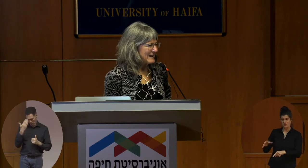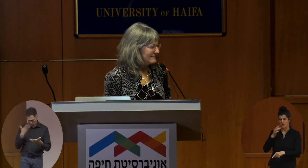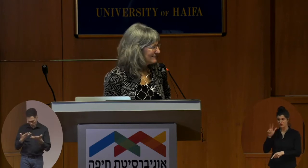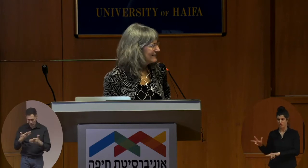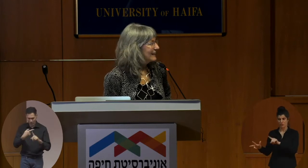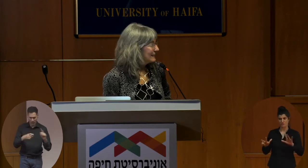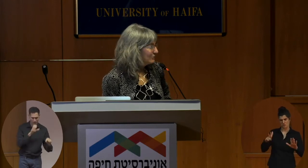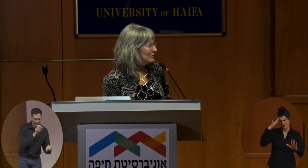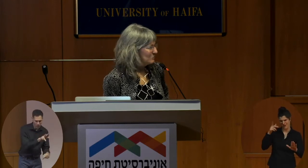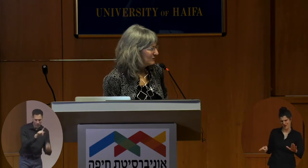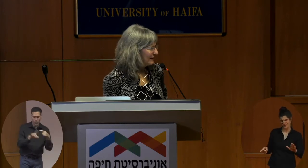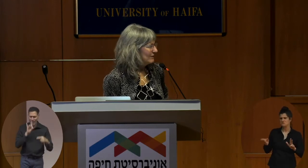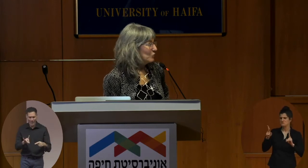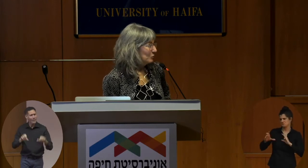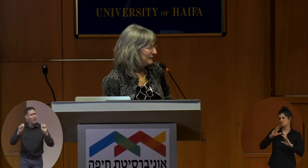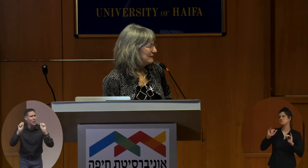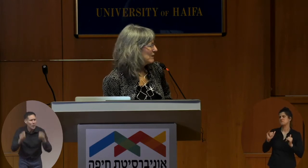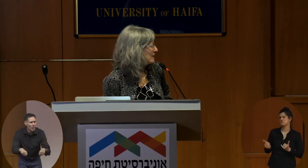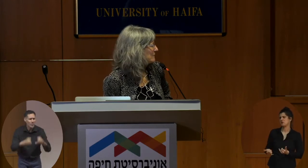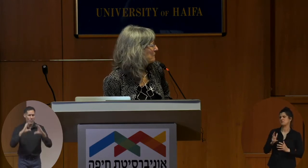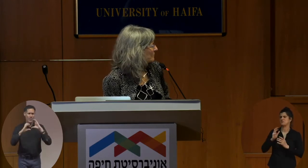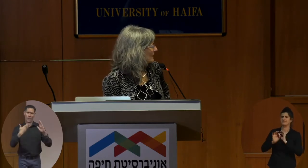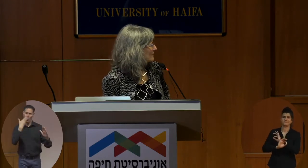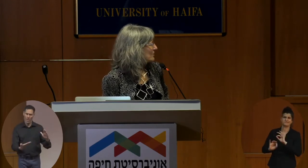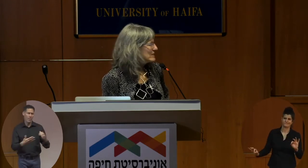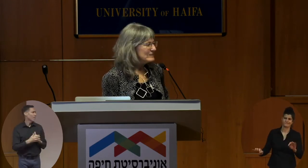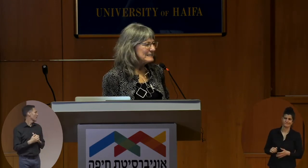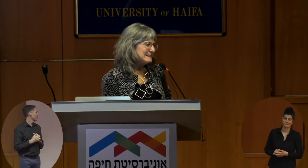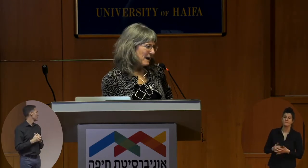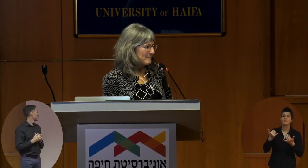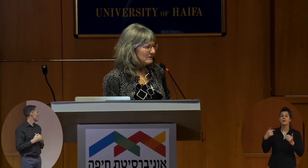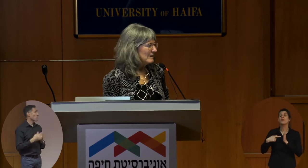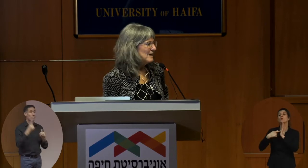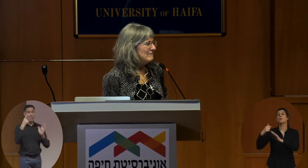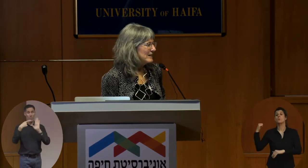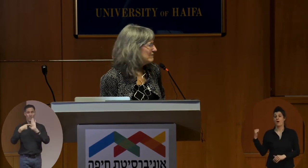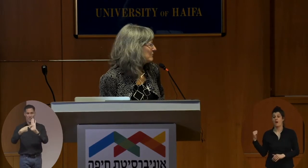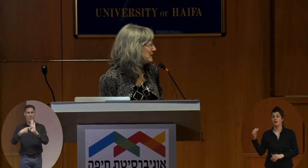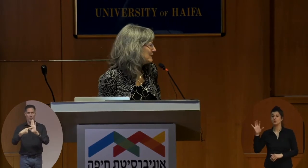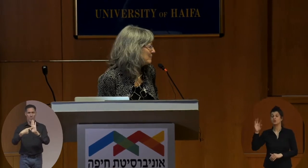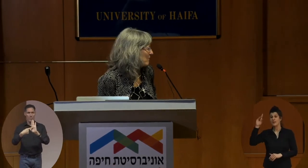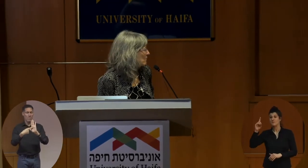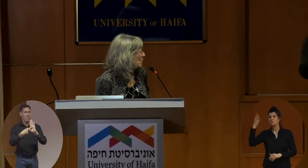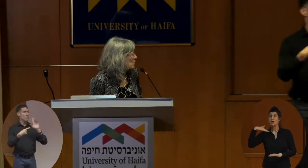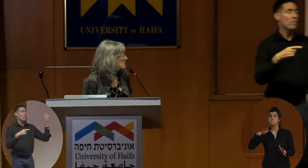eight, and he could communicate really well. So here's an example of David when he was about four